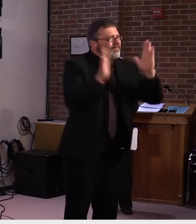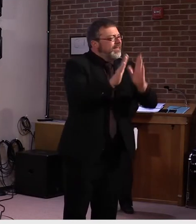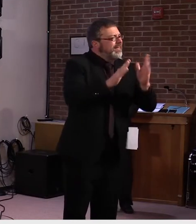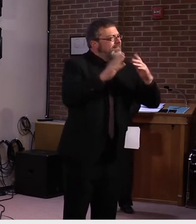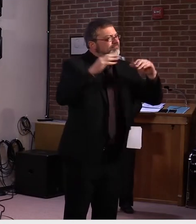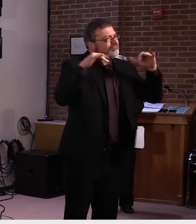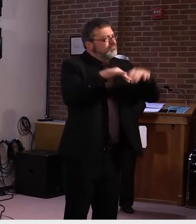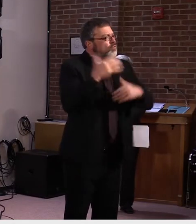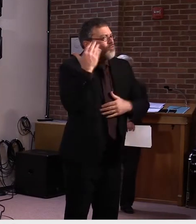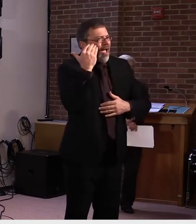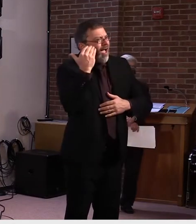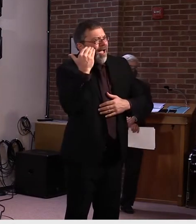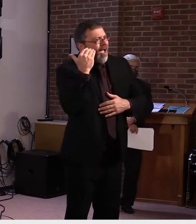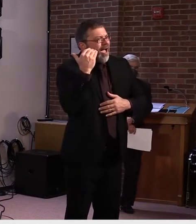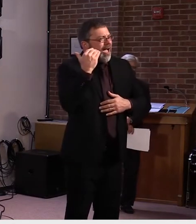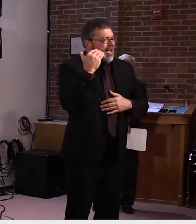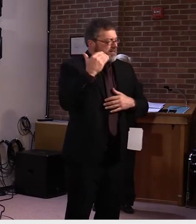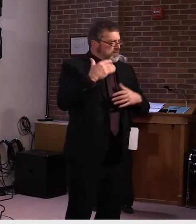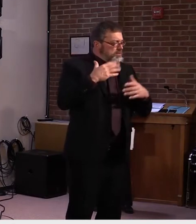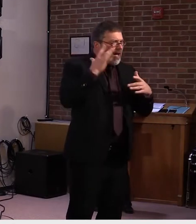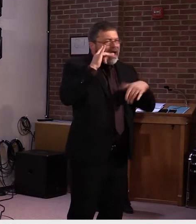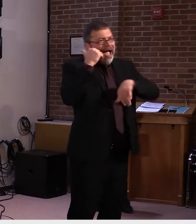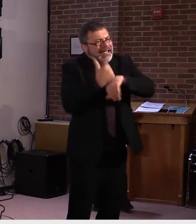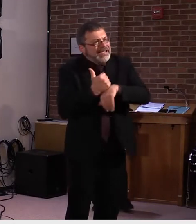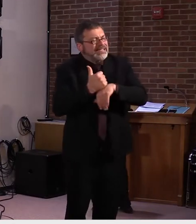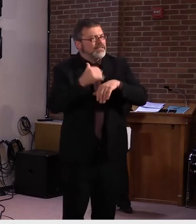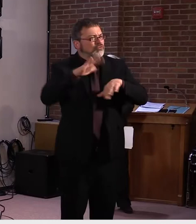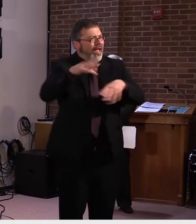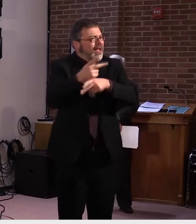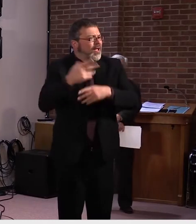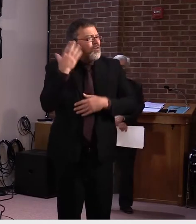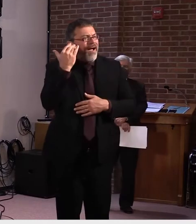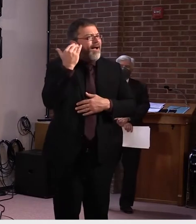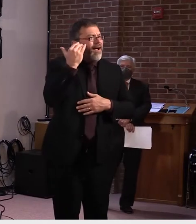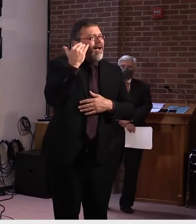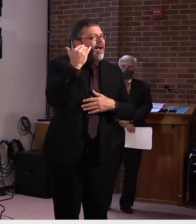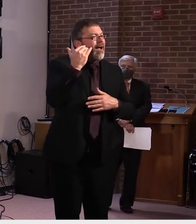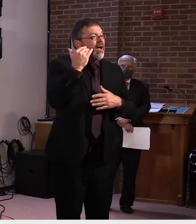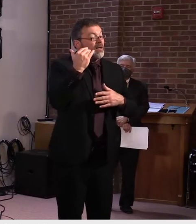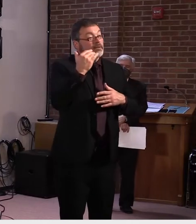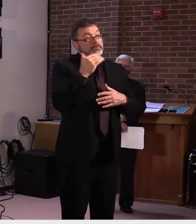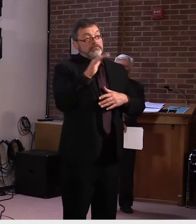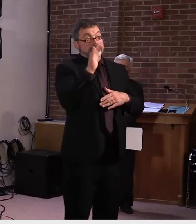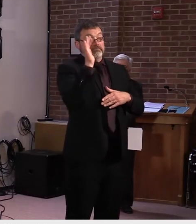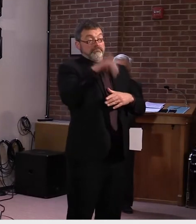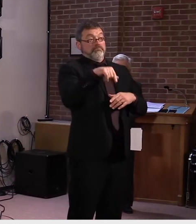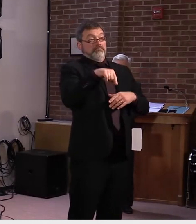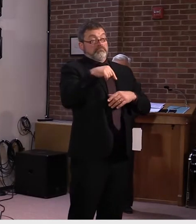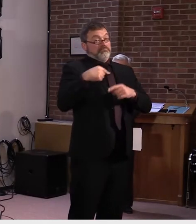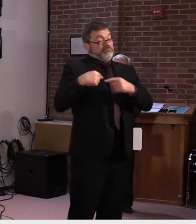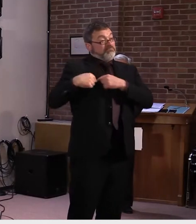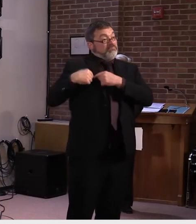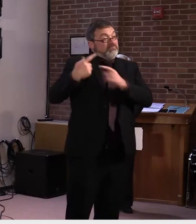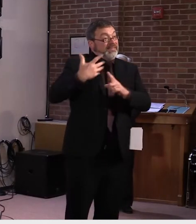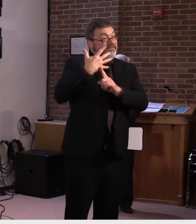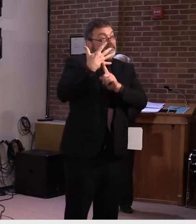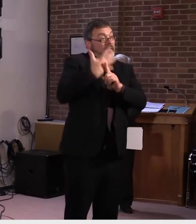Kids will have been away from school for more than five months when they return in September.